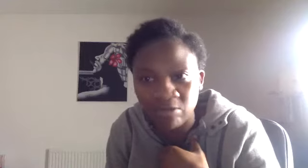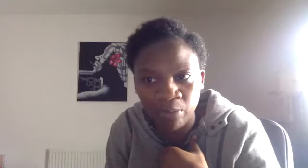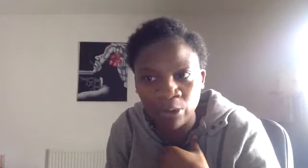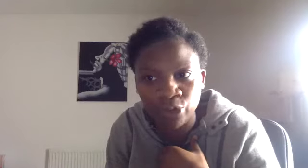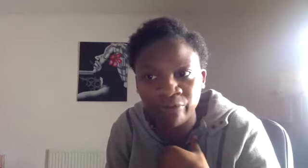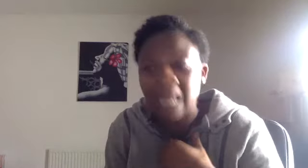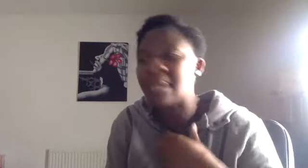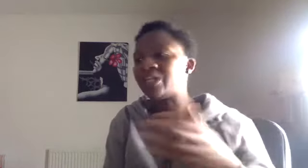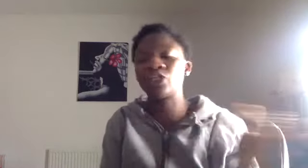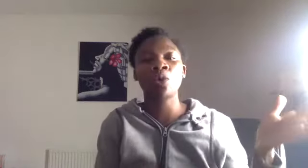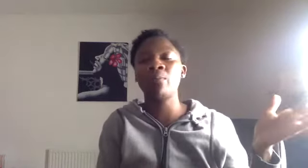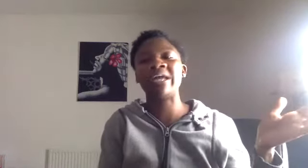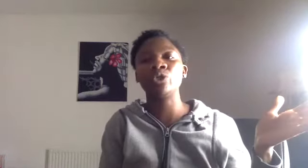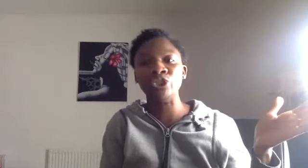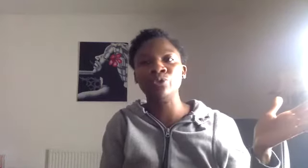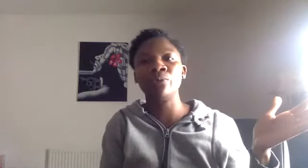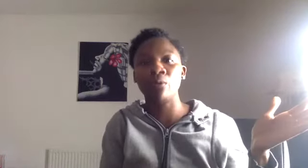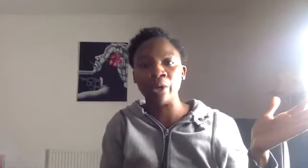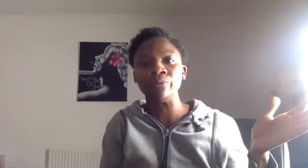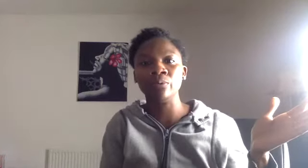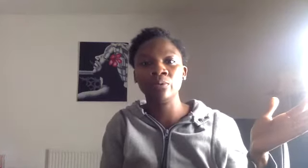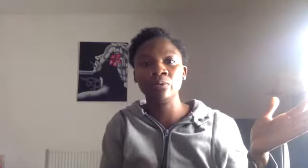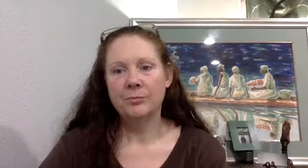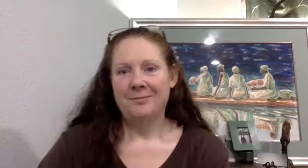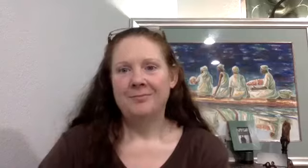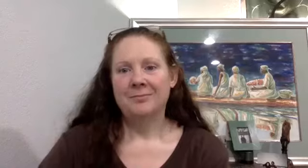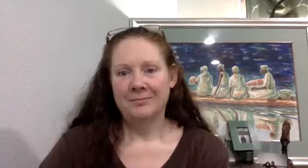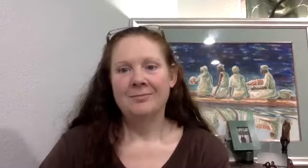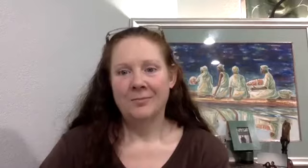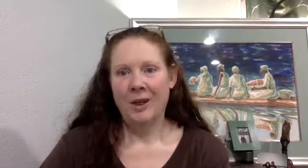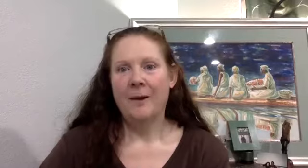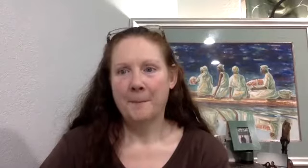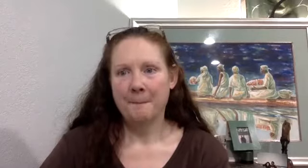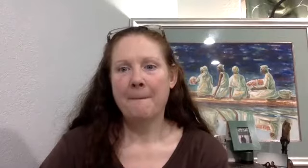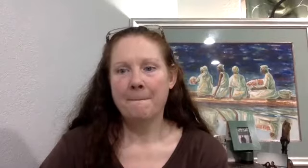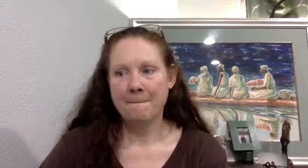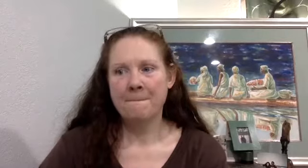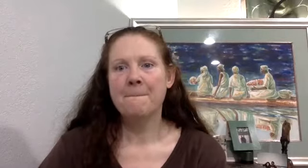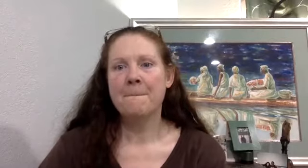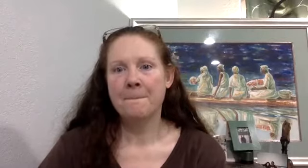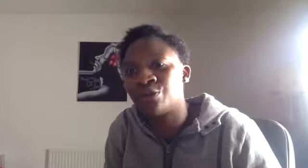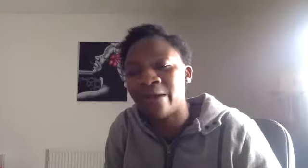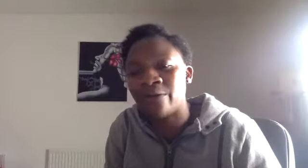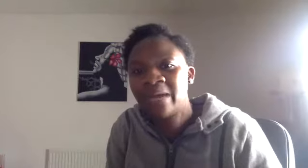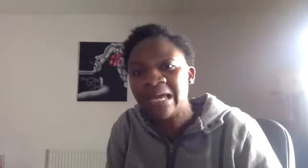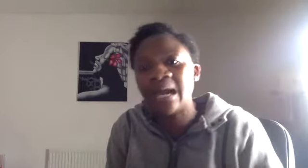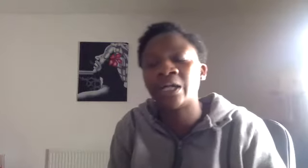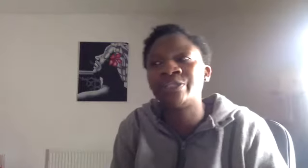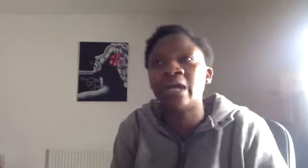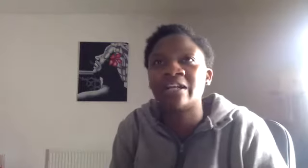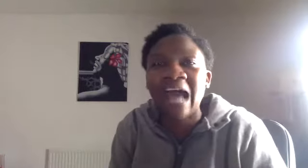approach of, let's just operate on you tomorrow. Yeah. No, it is, let's try physiotherapy. And that